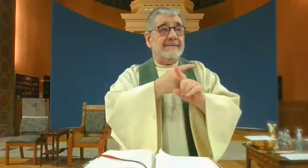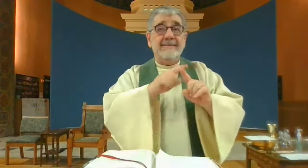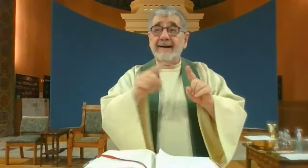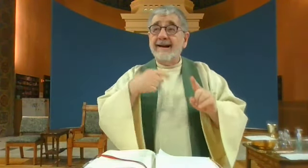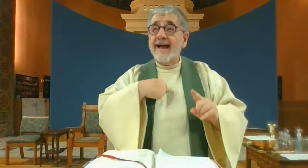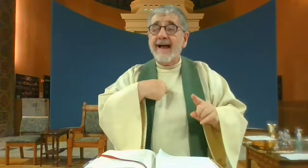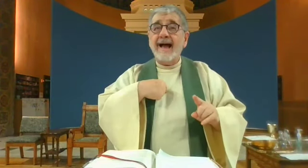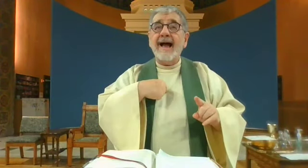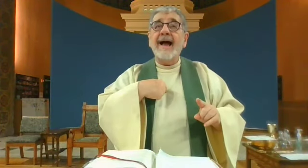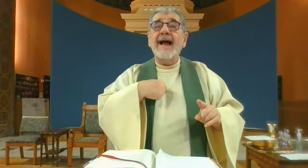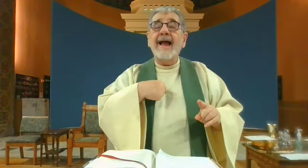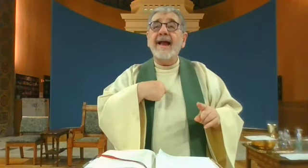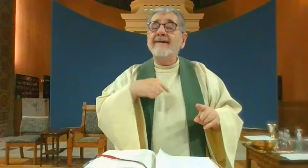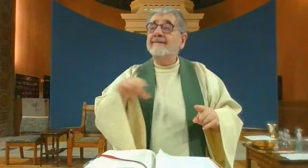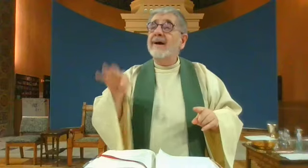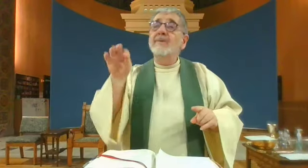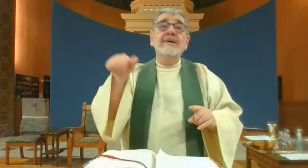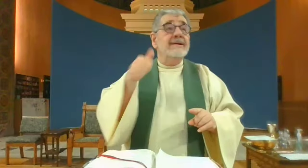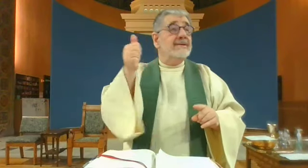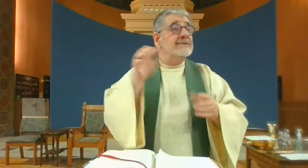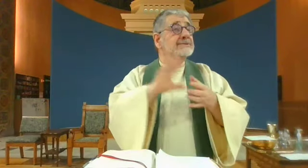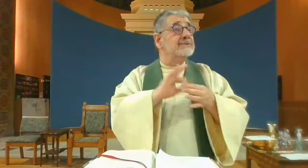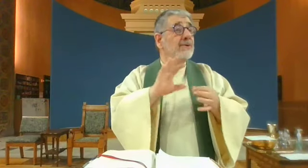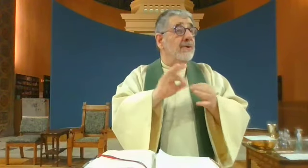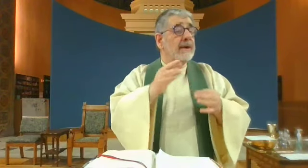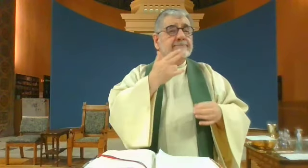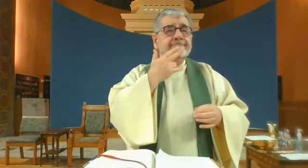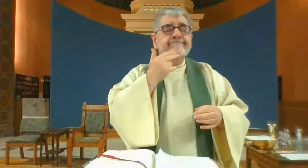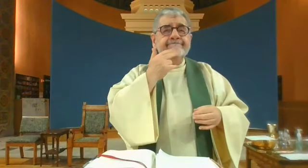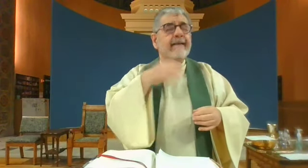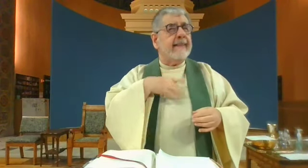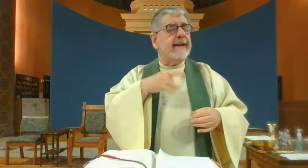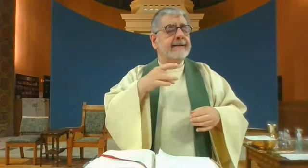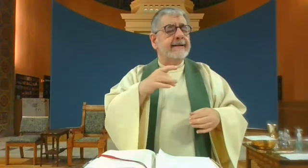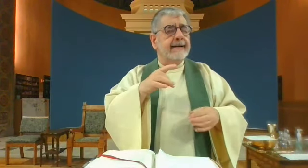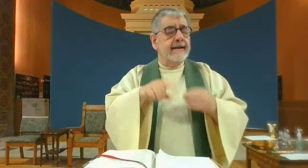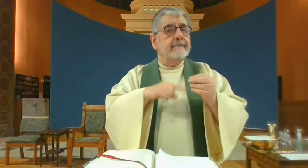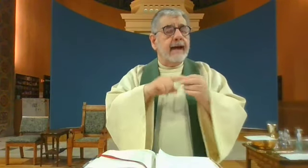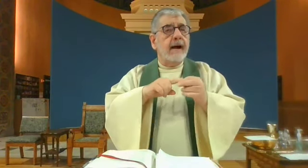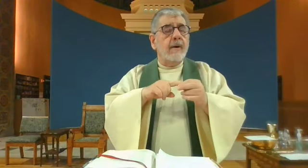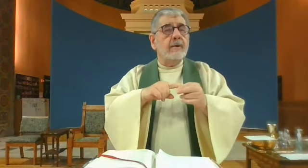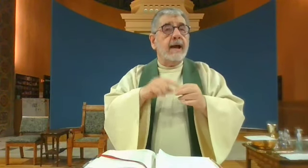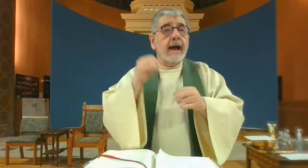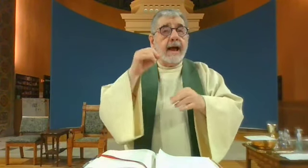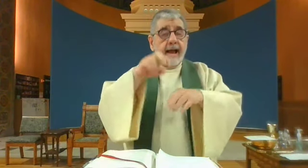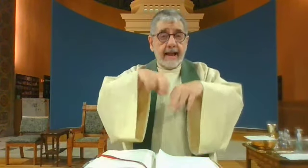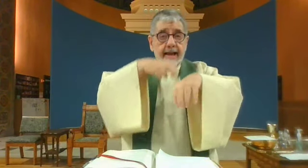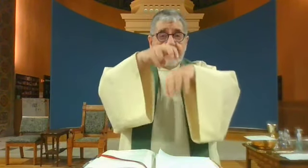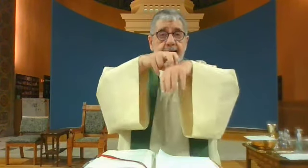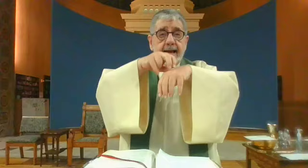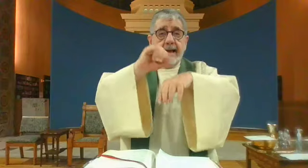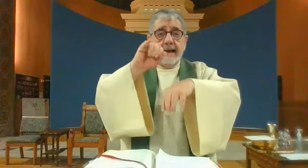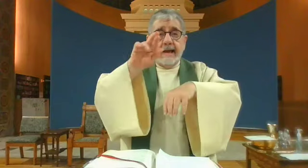Now, I might be going a little off point, but I recently found another story. It's cute, but I like it.